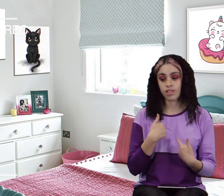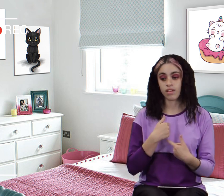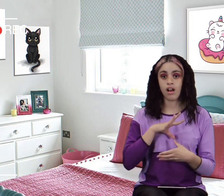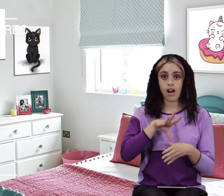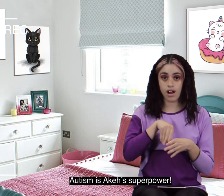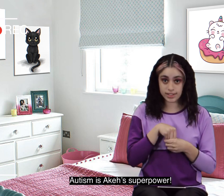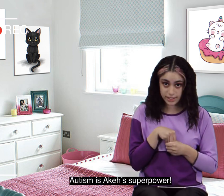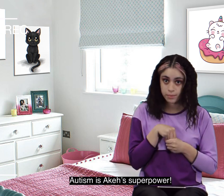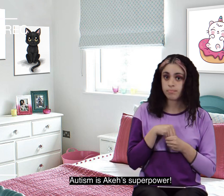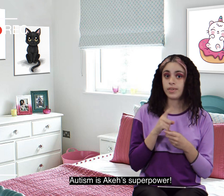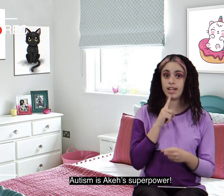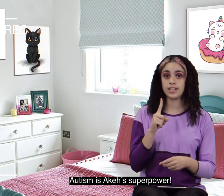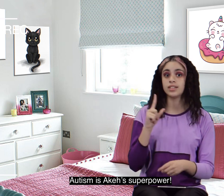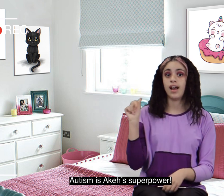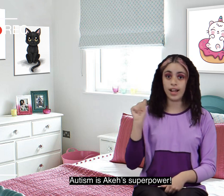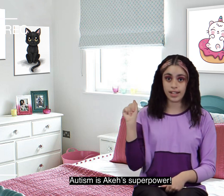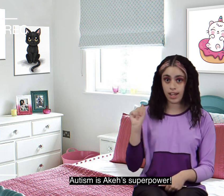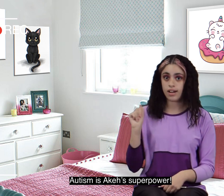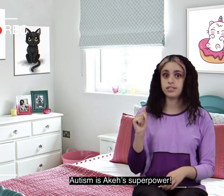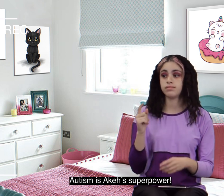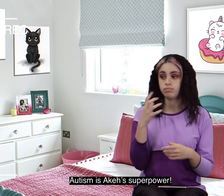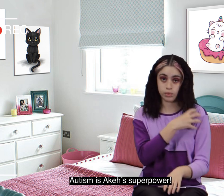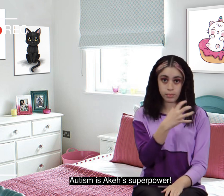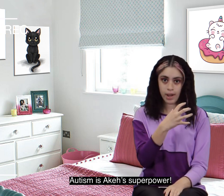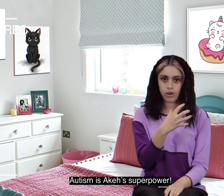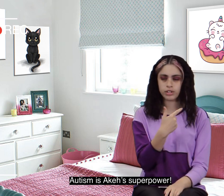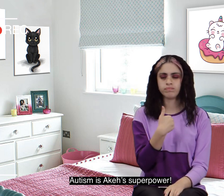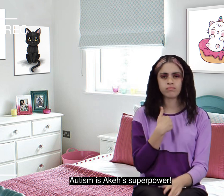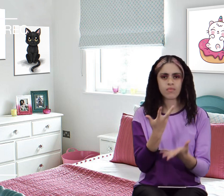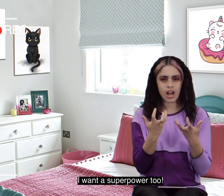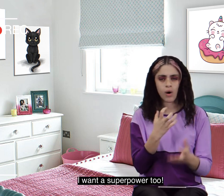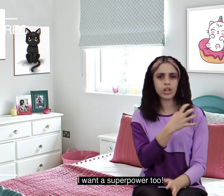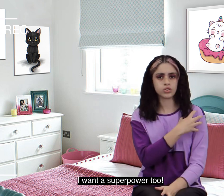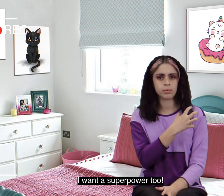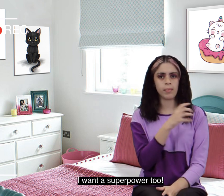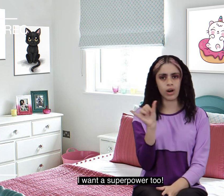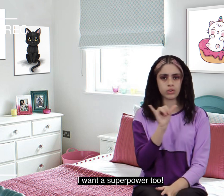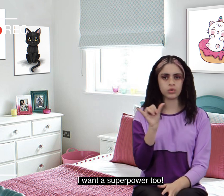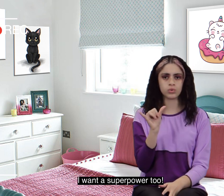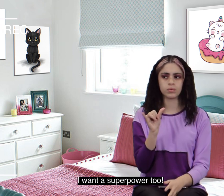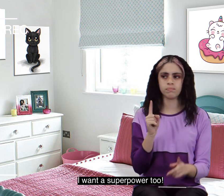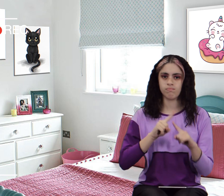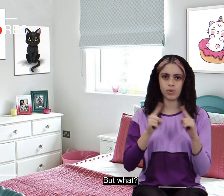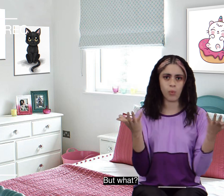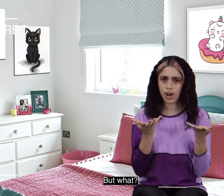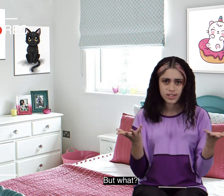our system is a chaos superpower i want to put power to for what